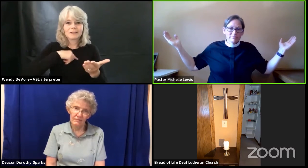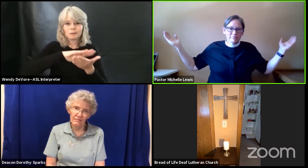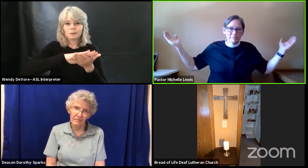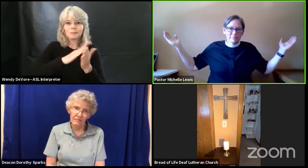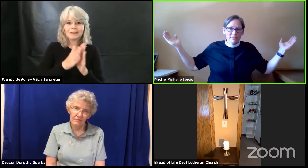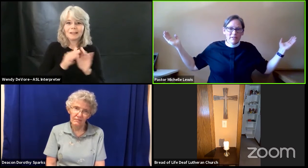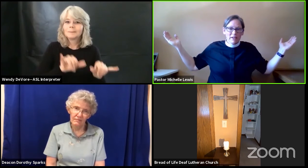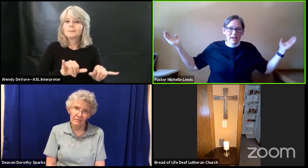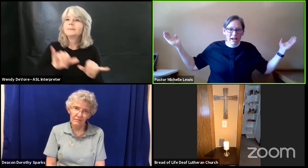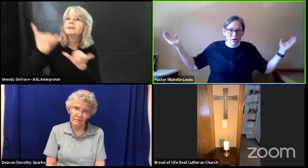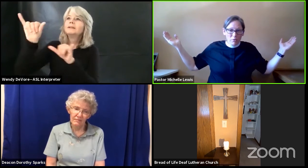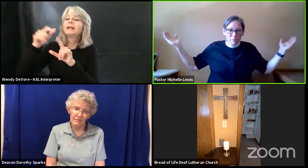how